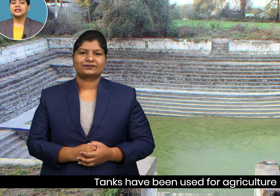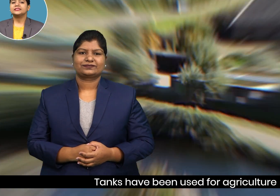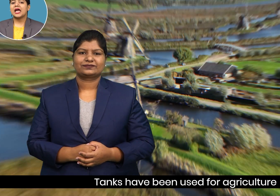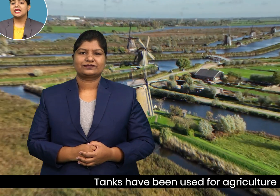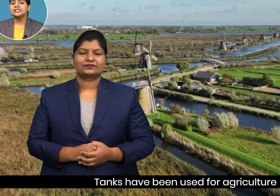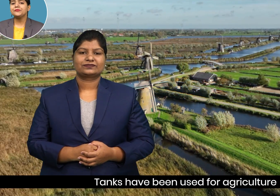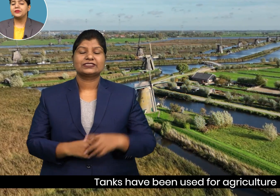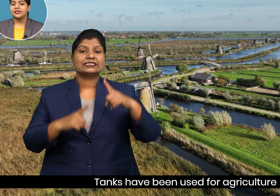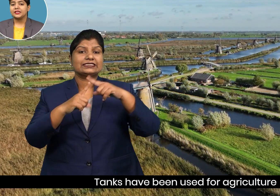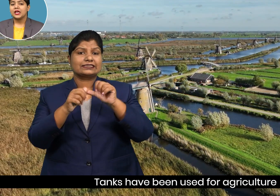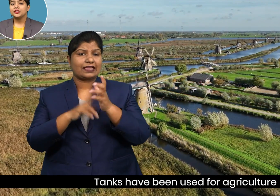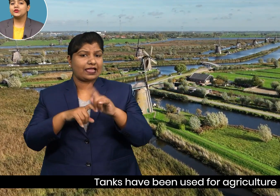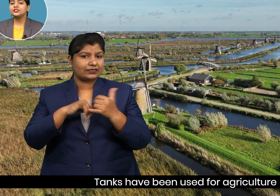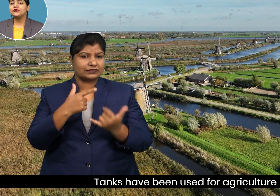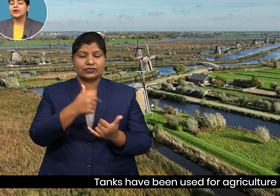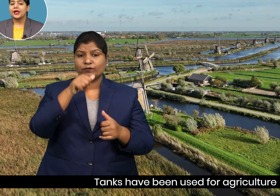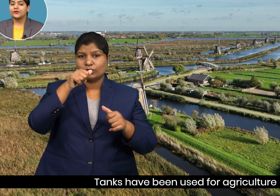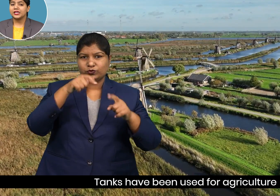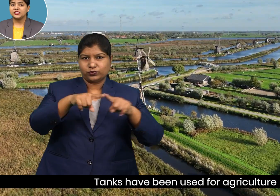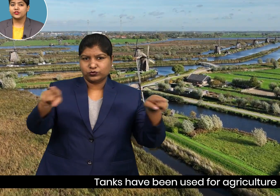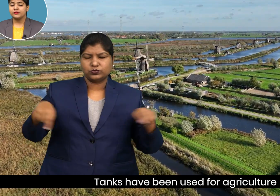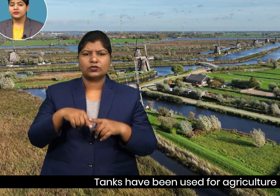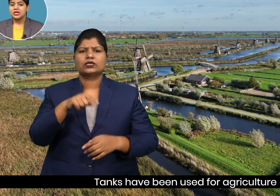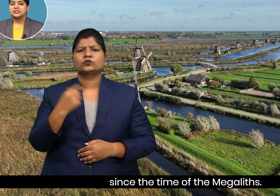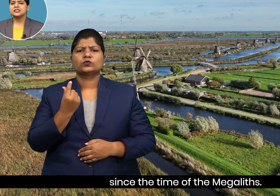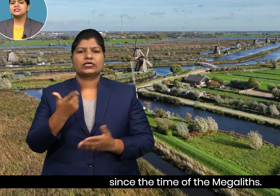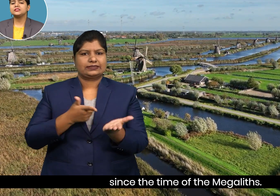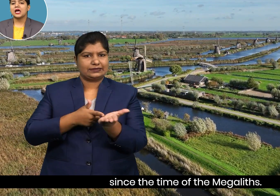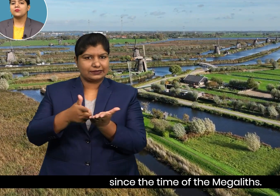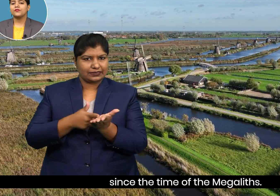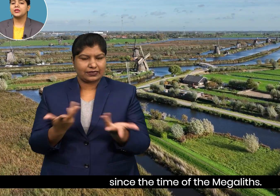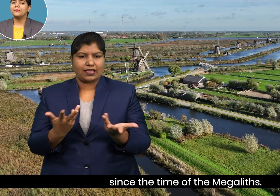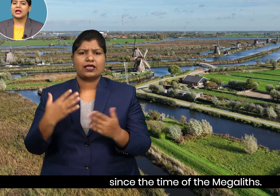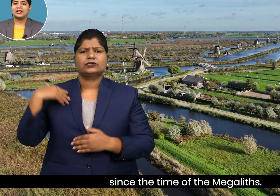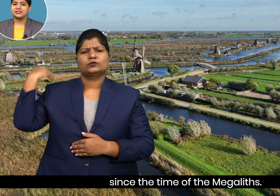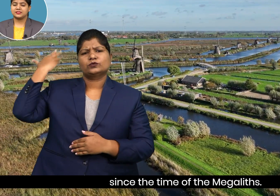tanks have been used for agriculture since the time of the megaliths